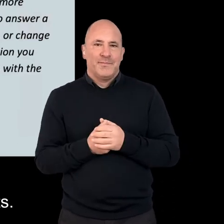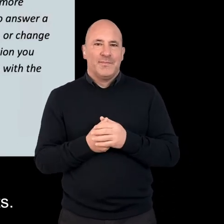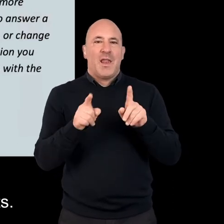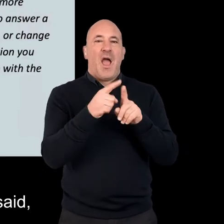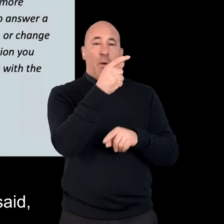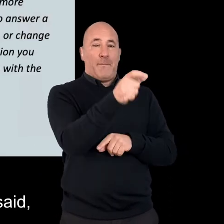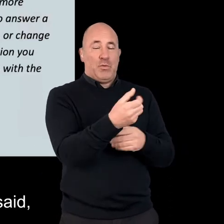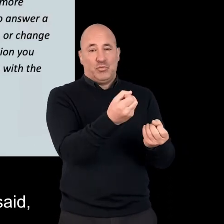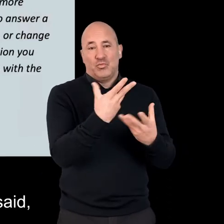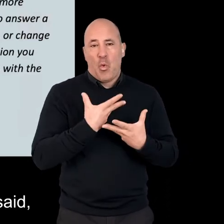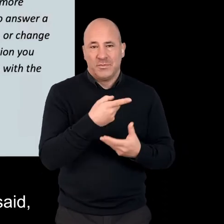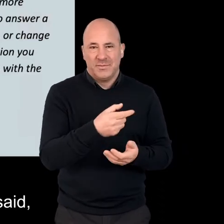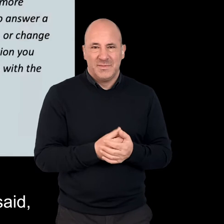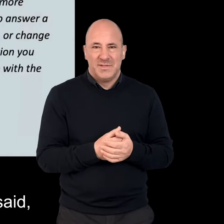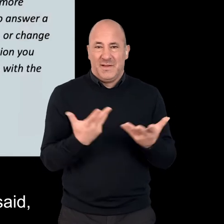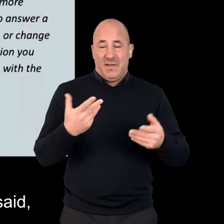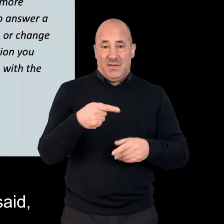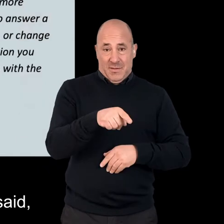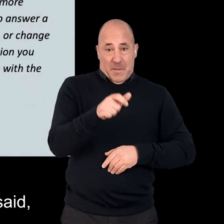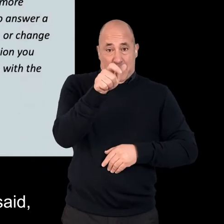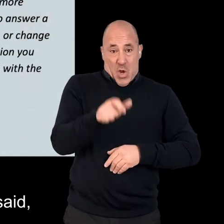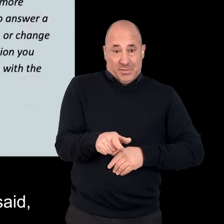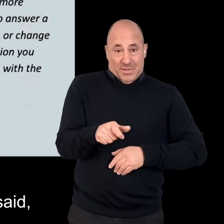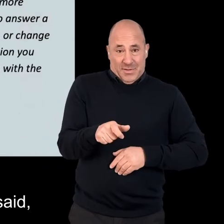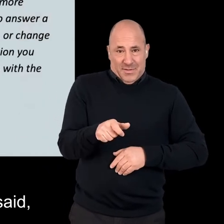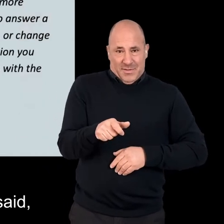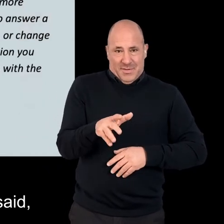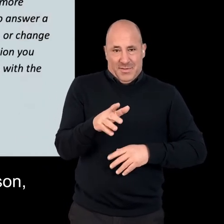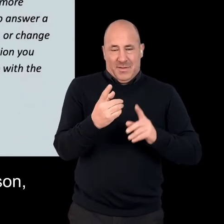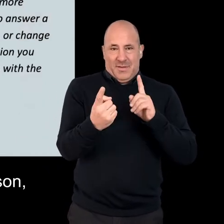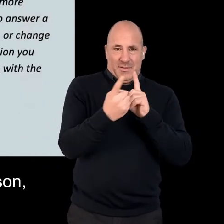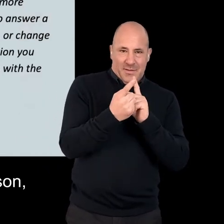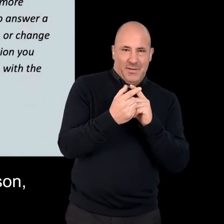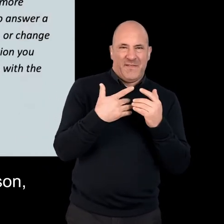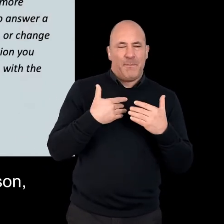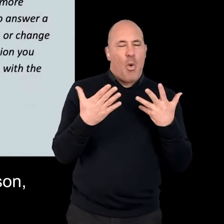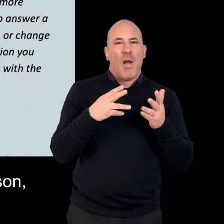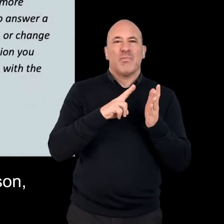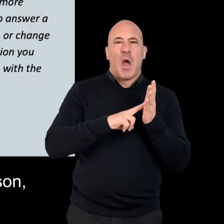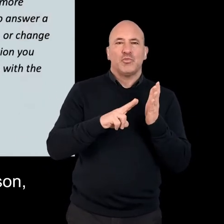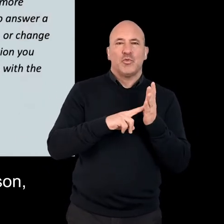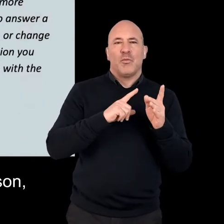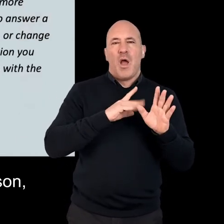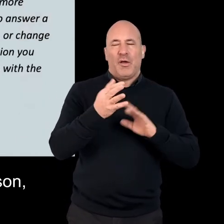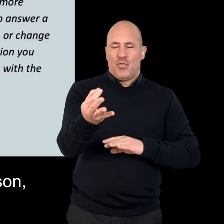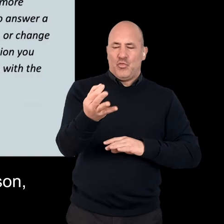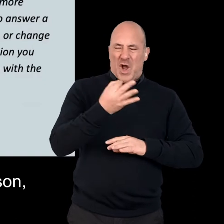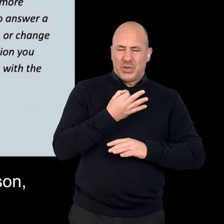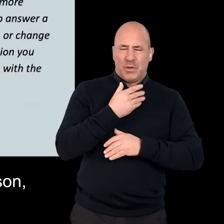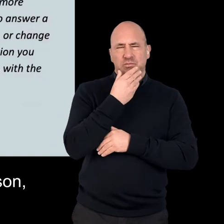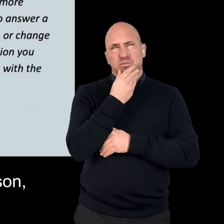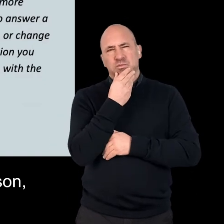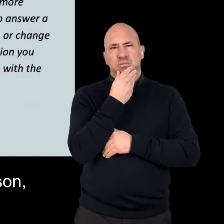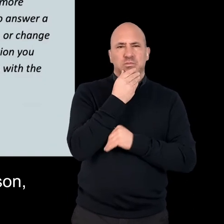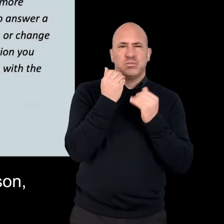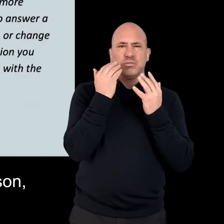with participants. For example, one participant here said that I think that where you're in